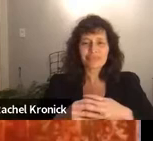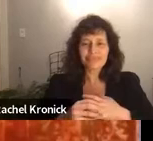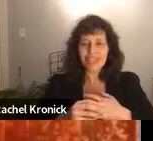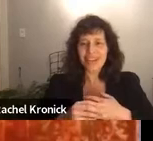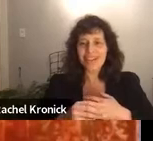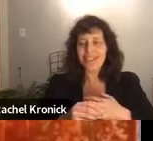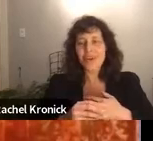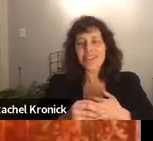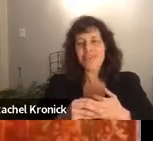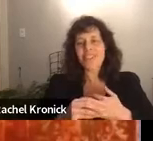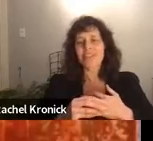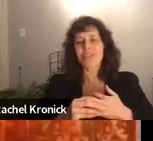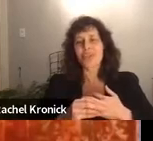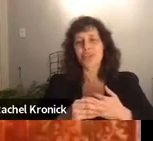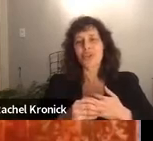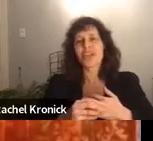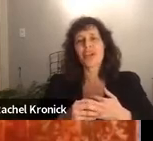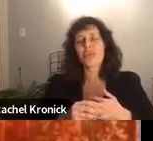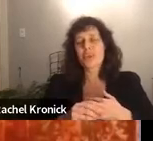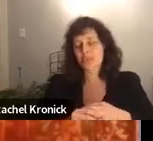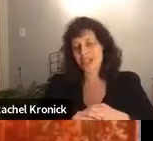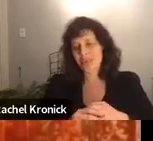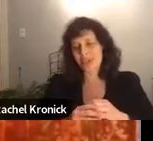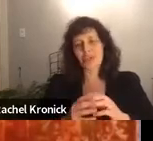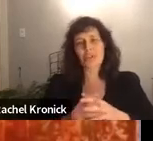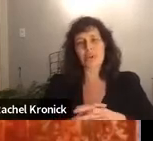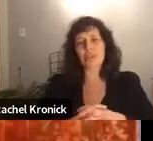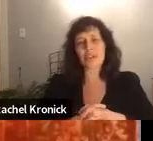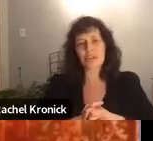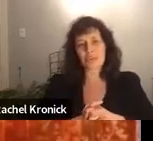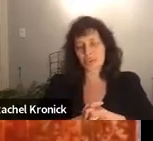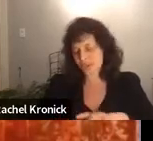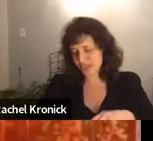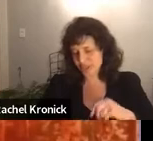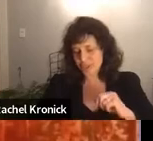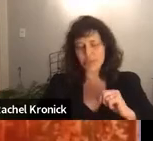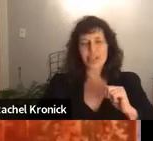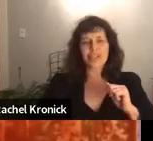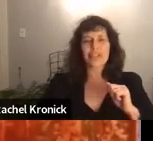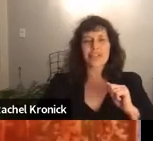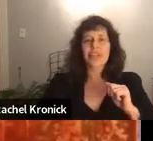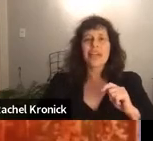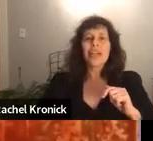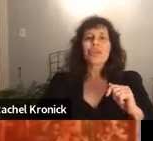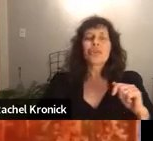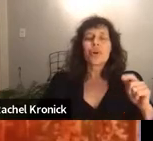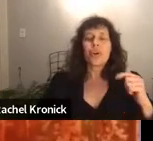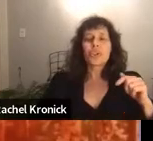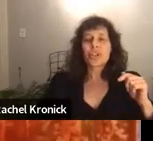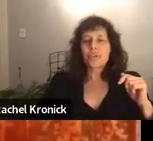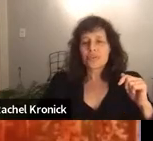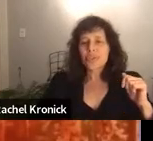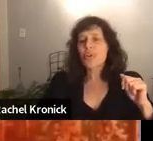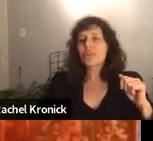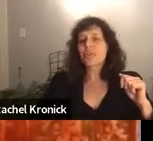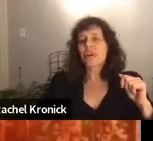express themselves and learn through their play. could learn about their inner worlds and their experiences. So I'll